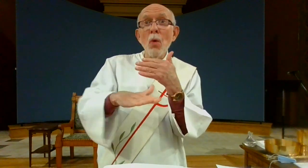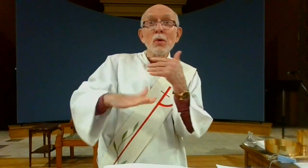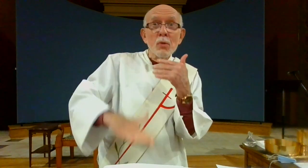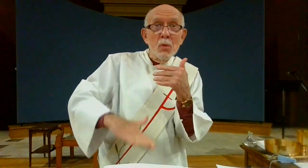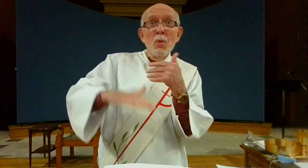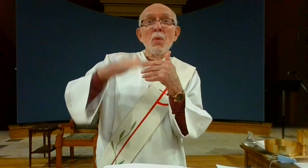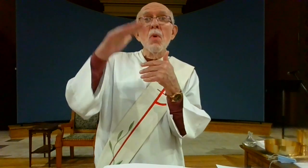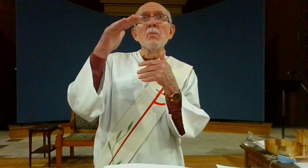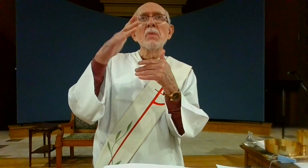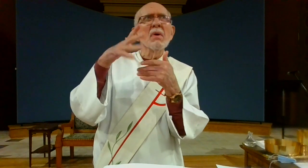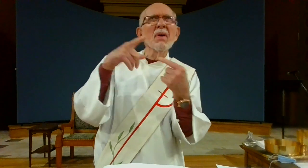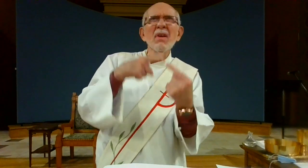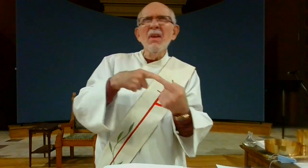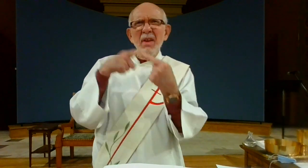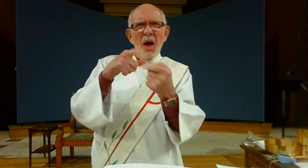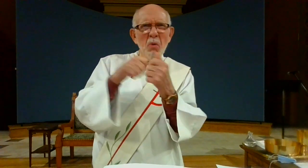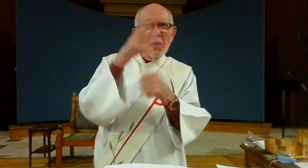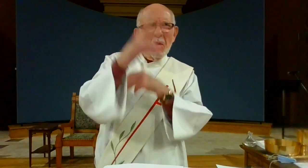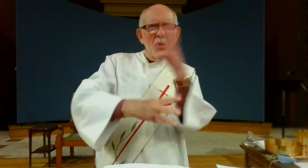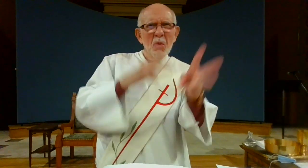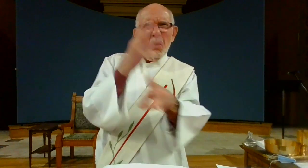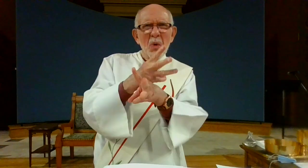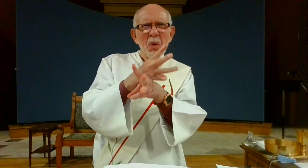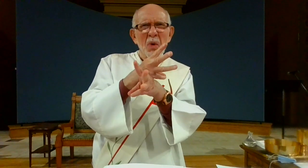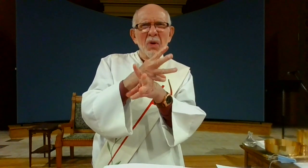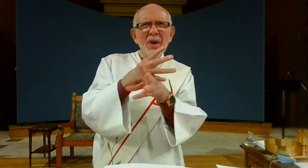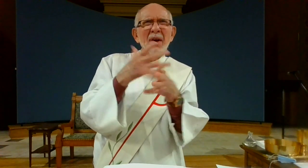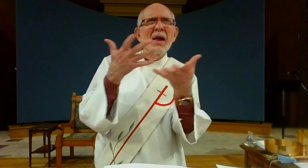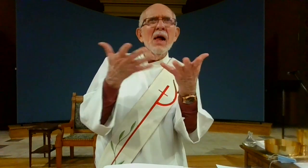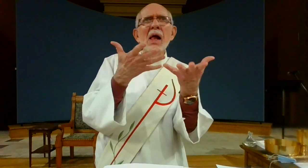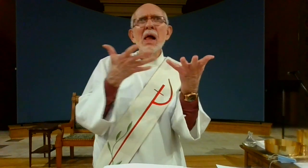We are born and grow up and go through our lives struggling in the world